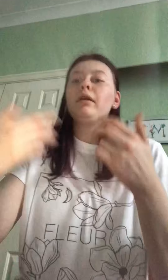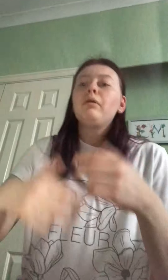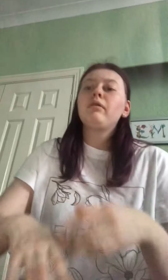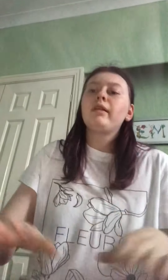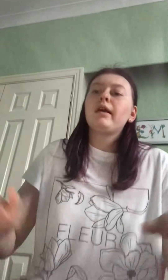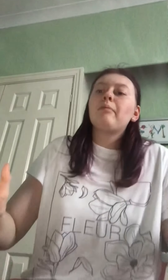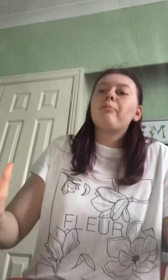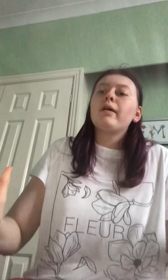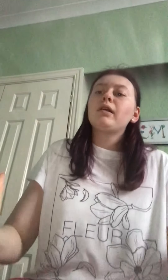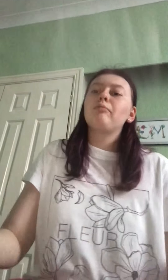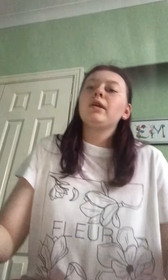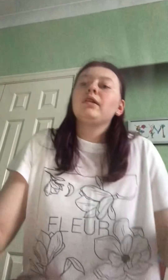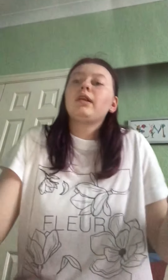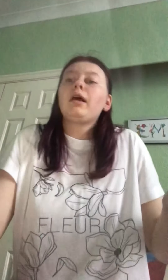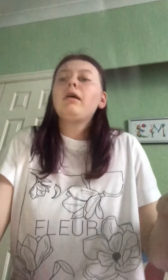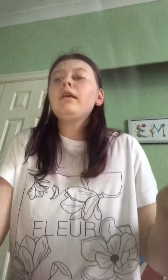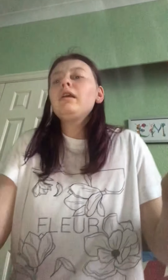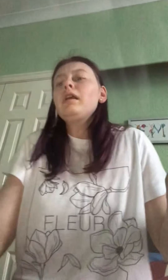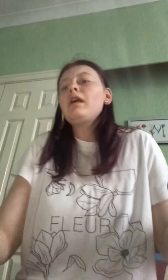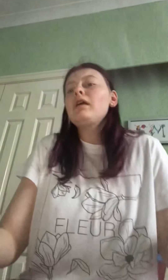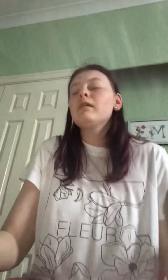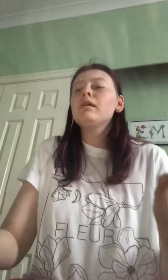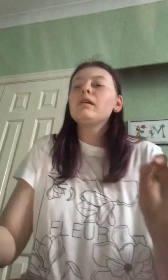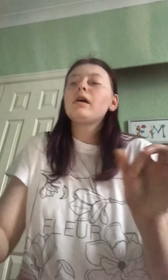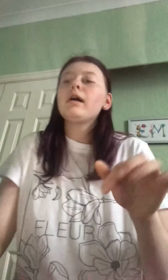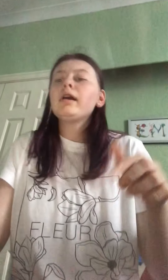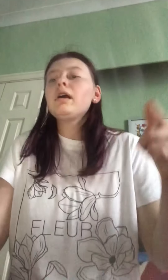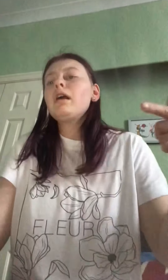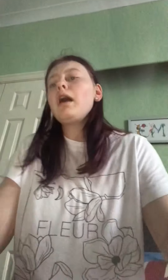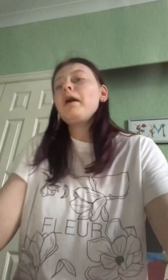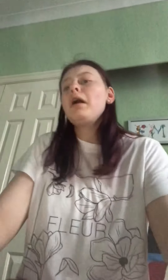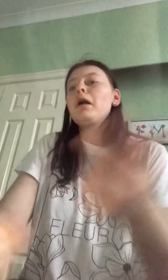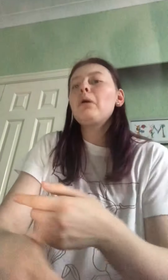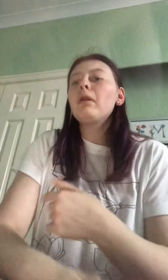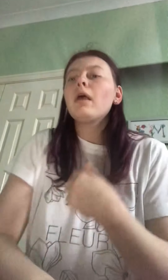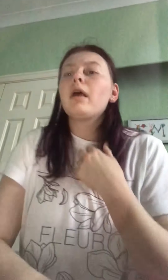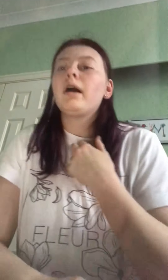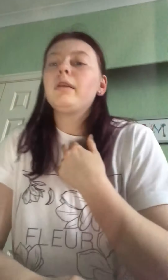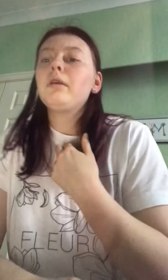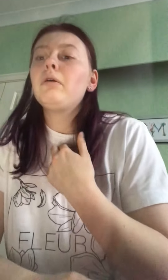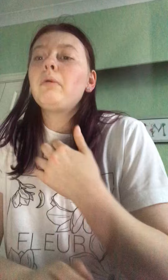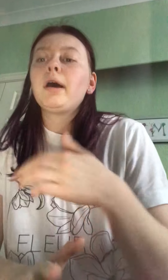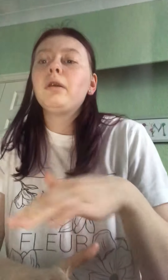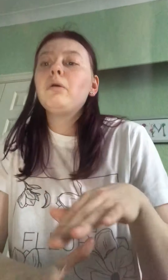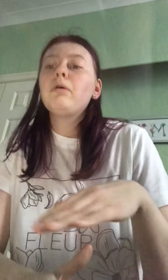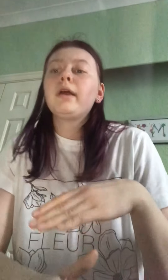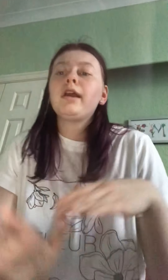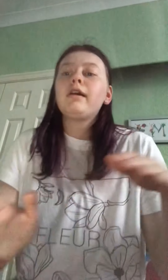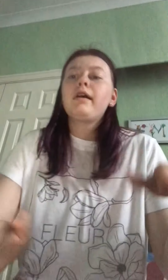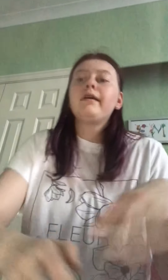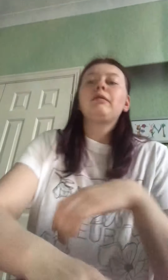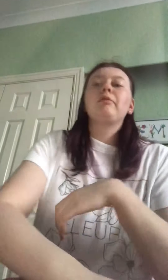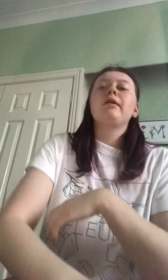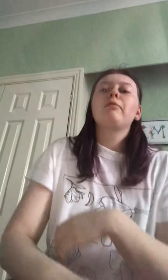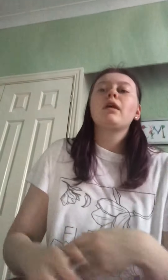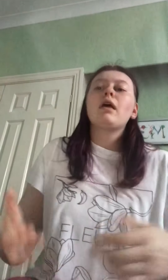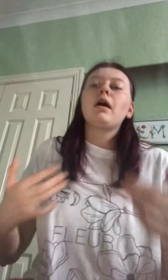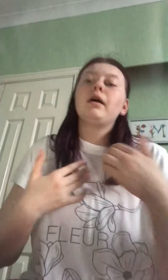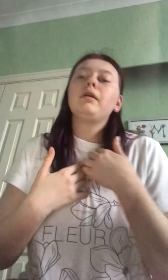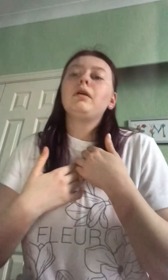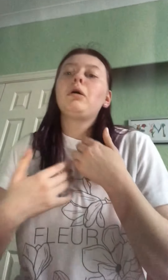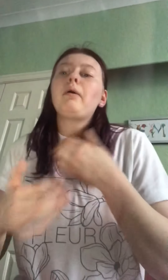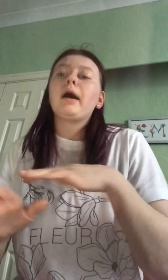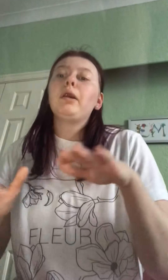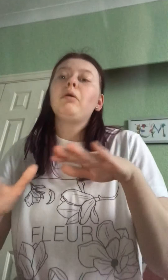know